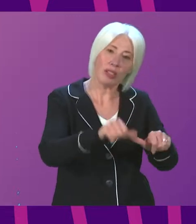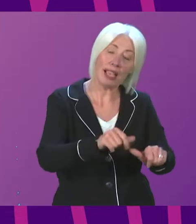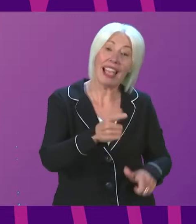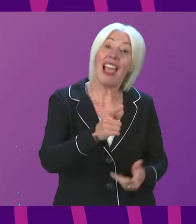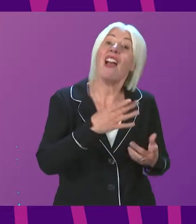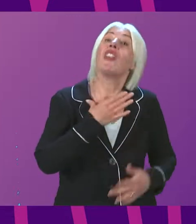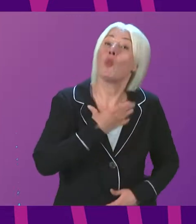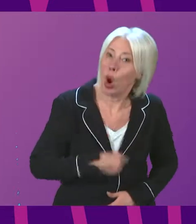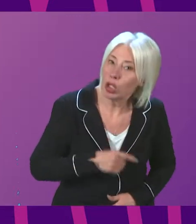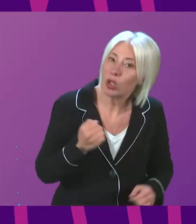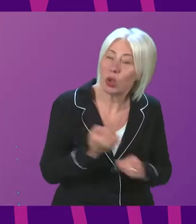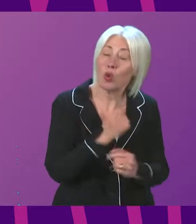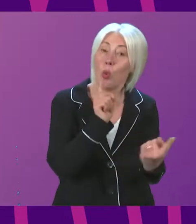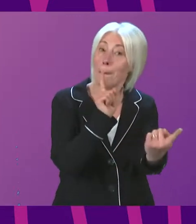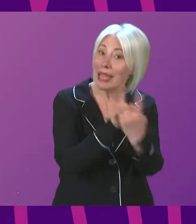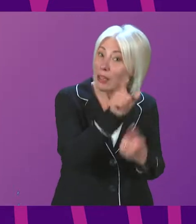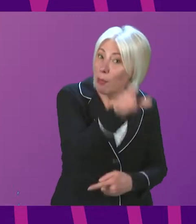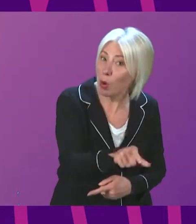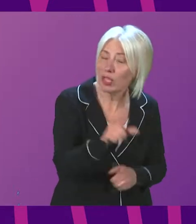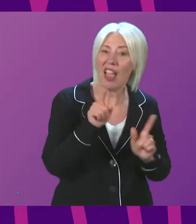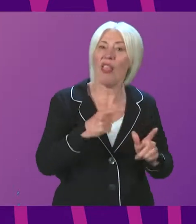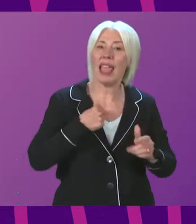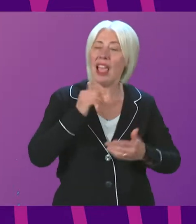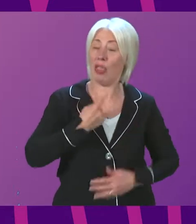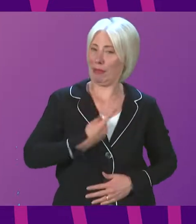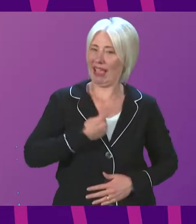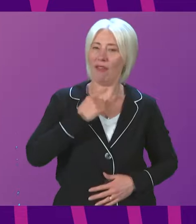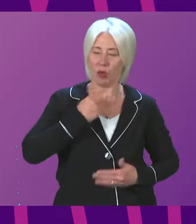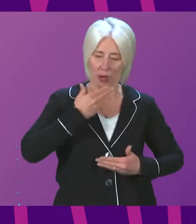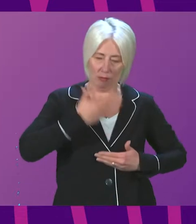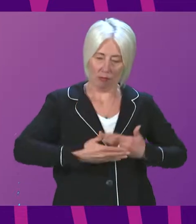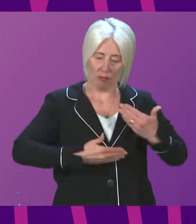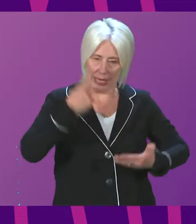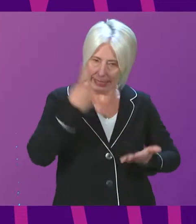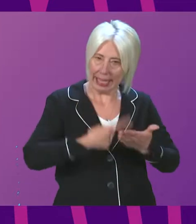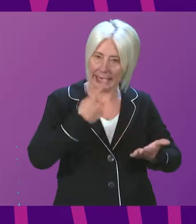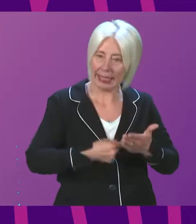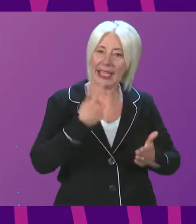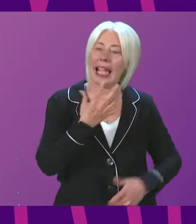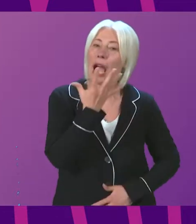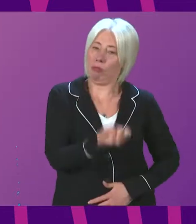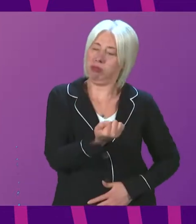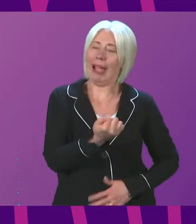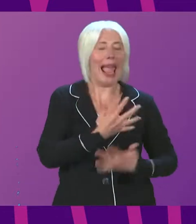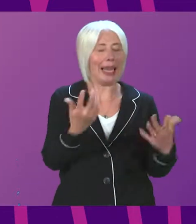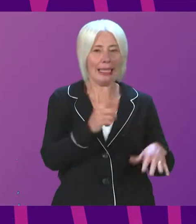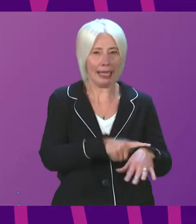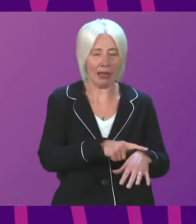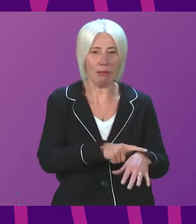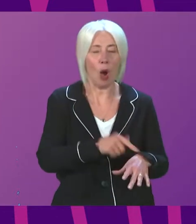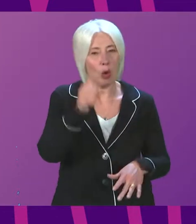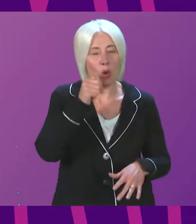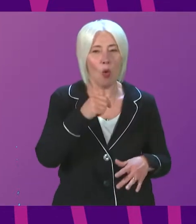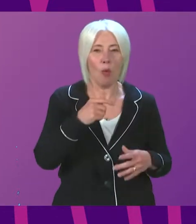set the pace at all stages and can stop the process at any time I recognise that victims and survivors